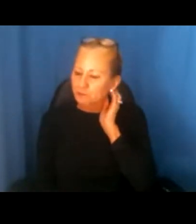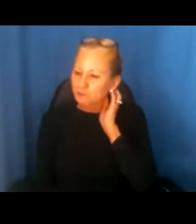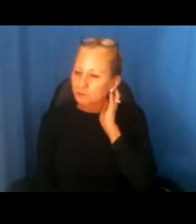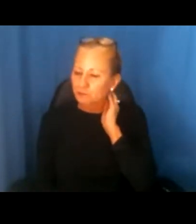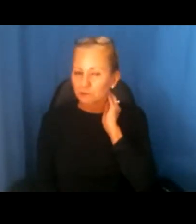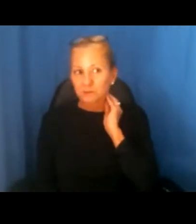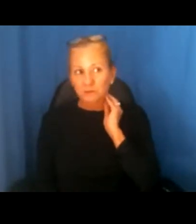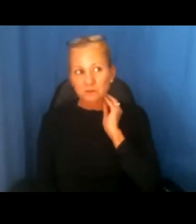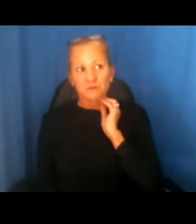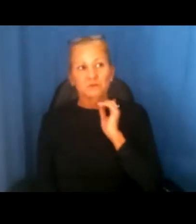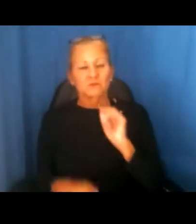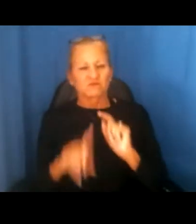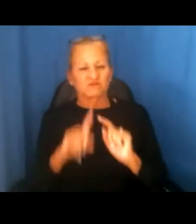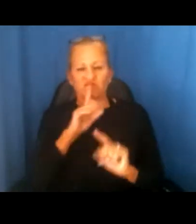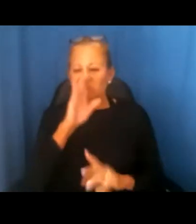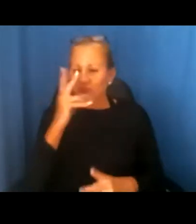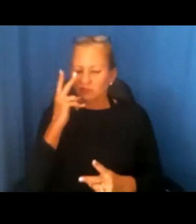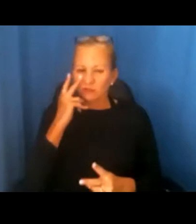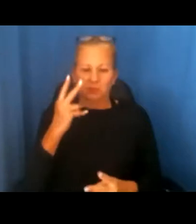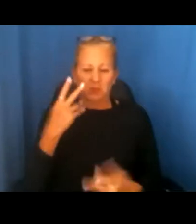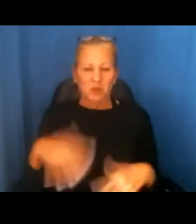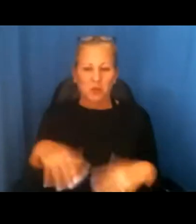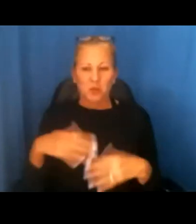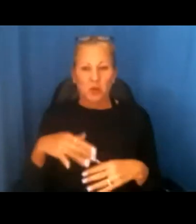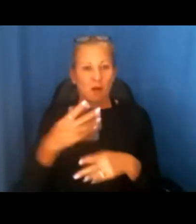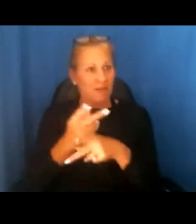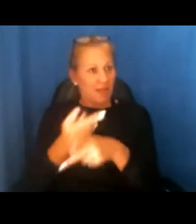types of discrimination relating to lending.